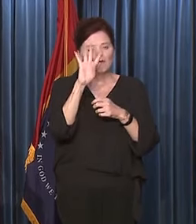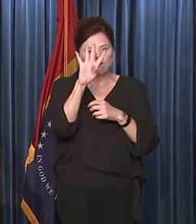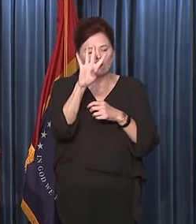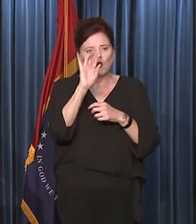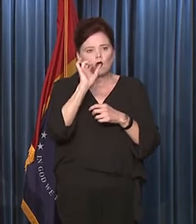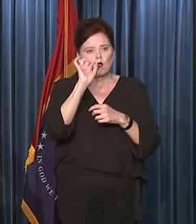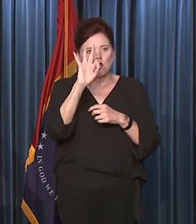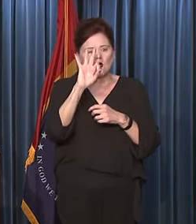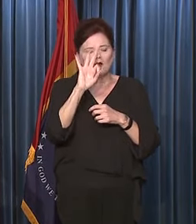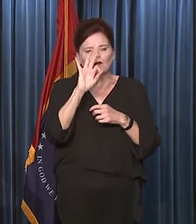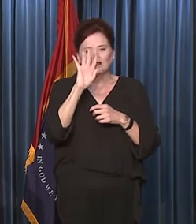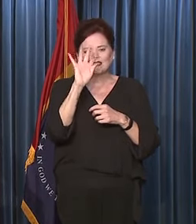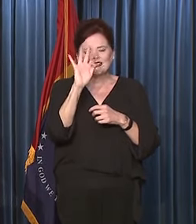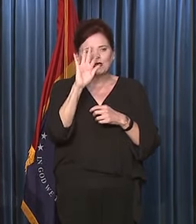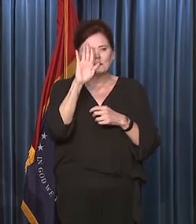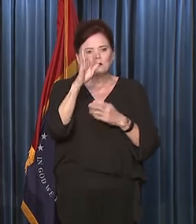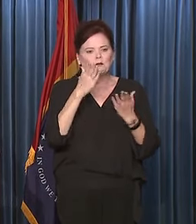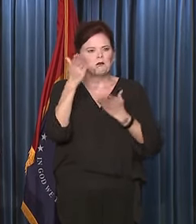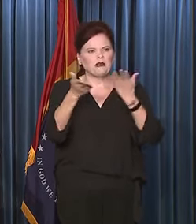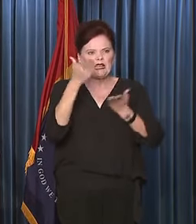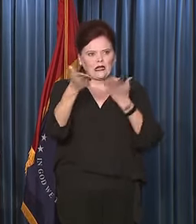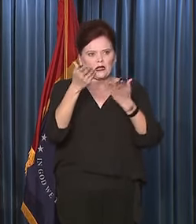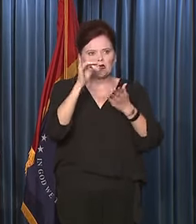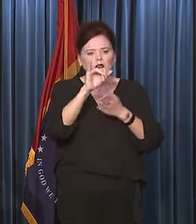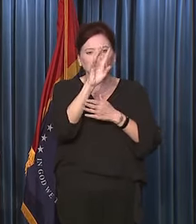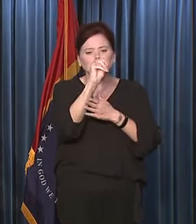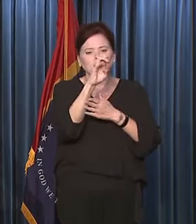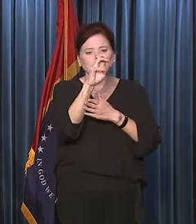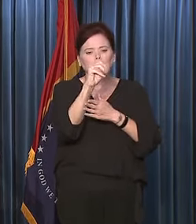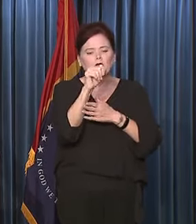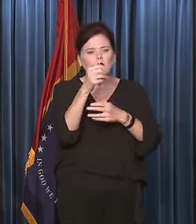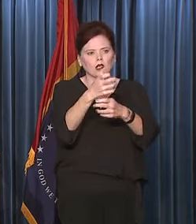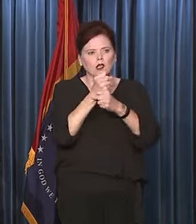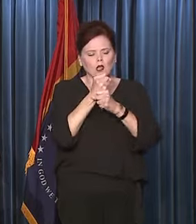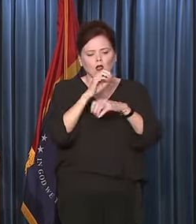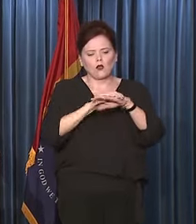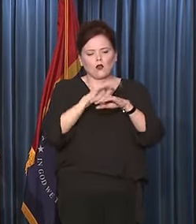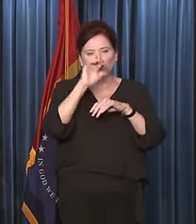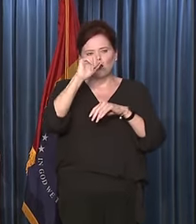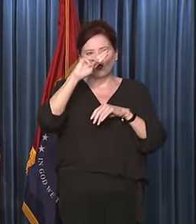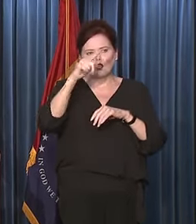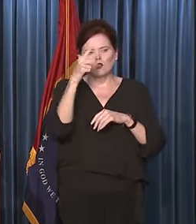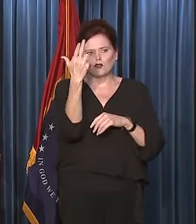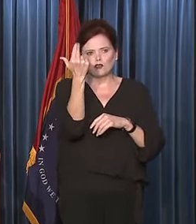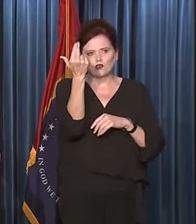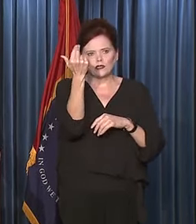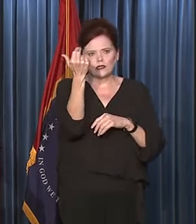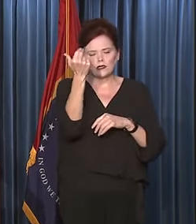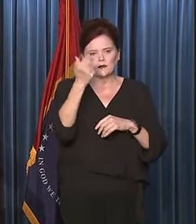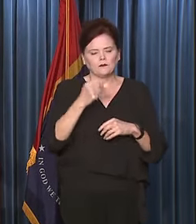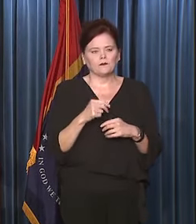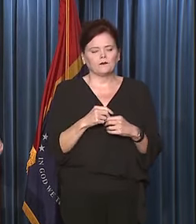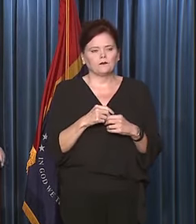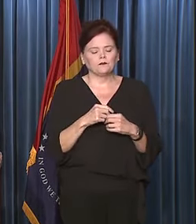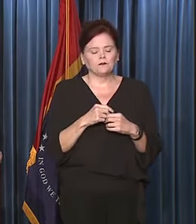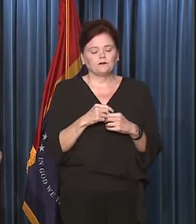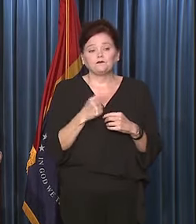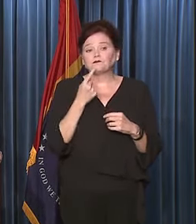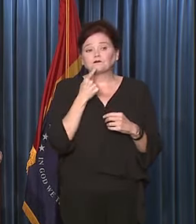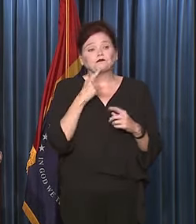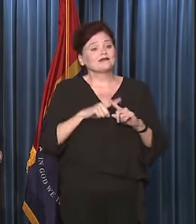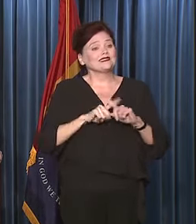of the original 19 bids that MEMA received on August the 13th. Put differently,